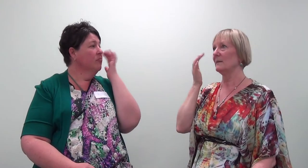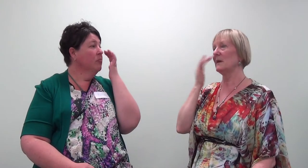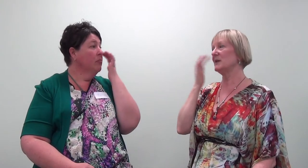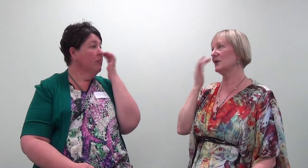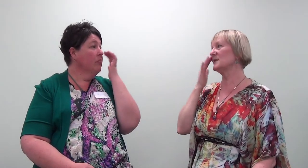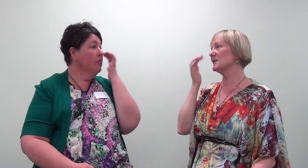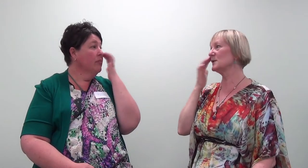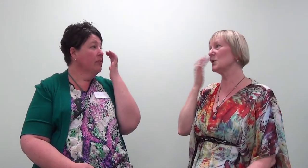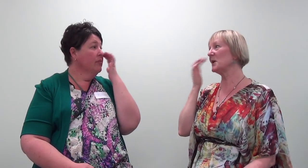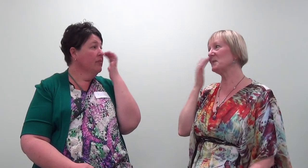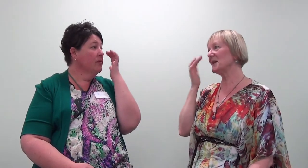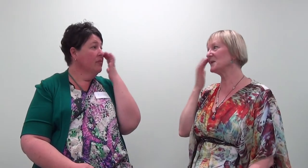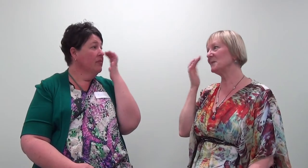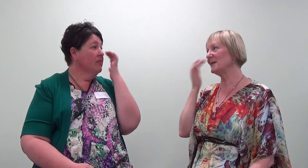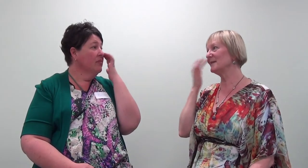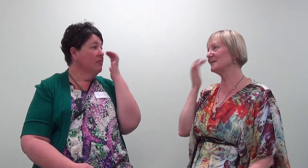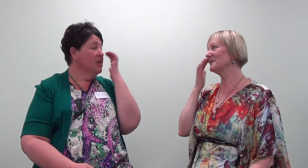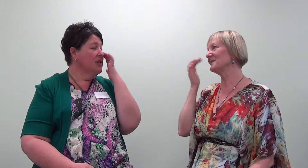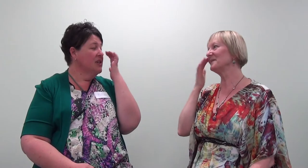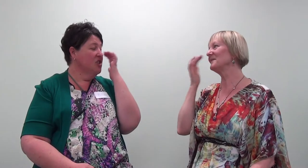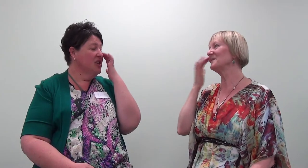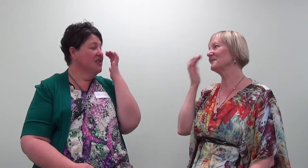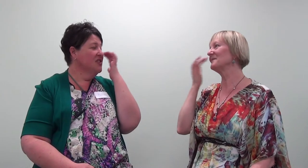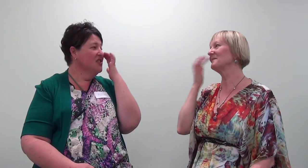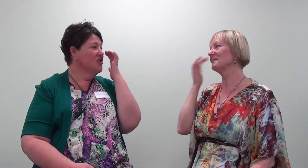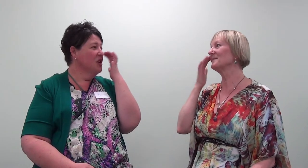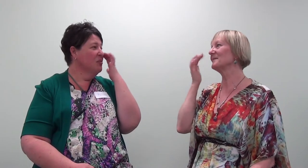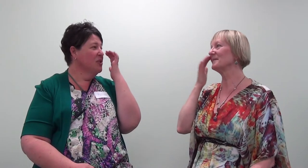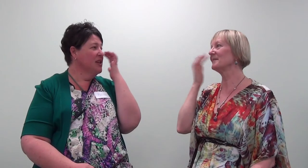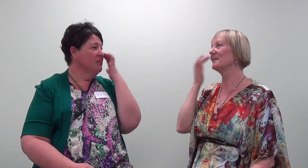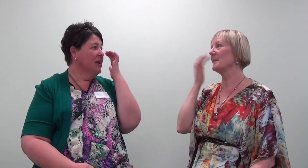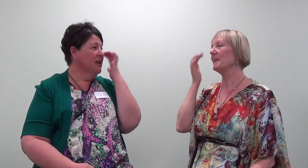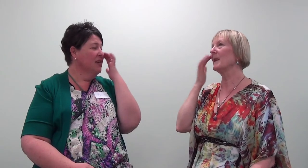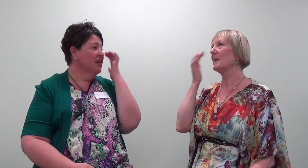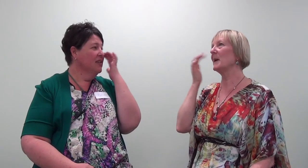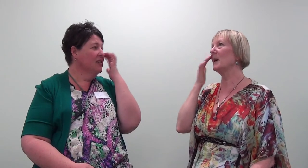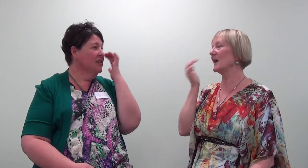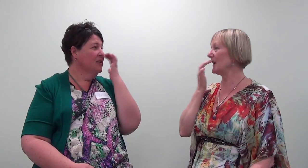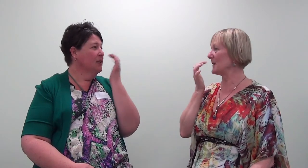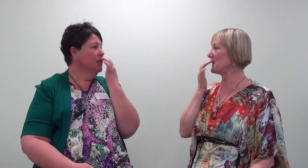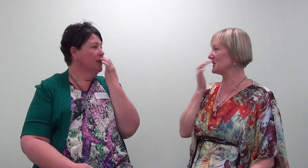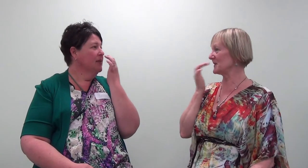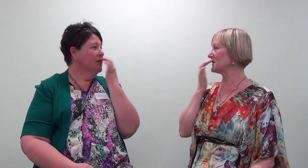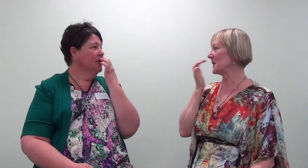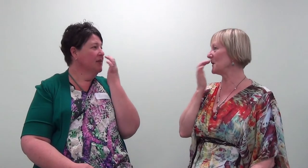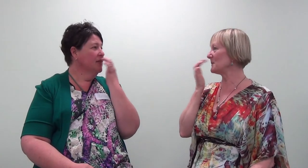My chest is just trying to protect me. But I can let my chest know I'm